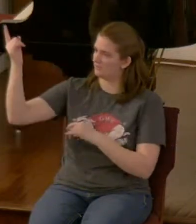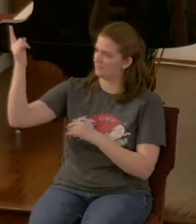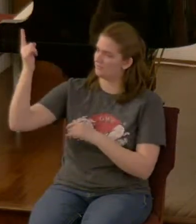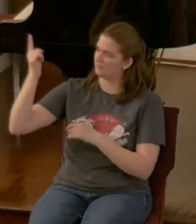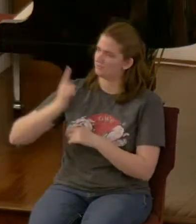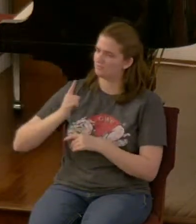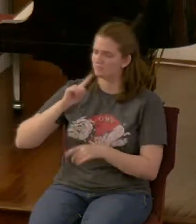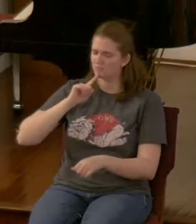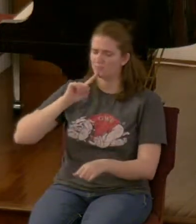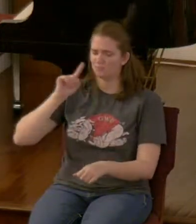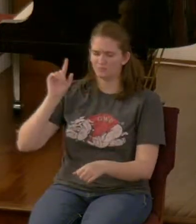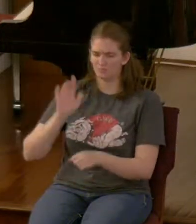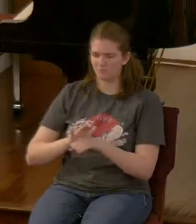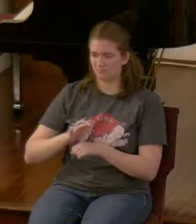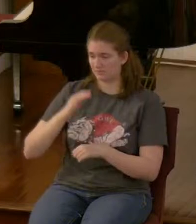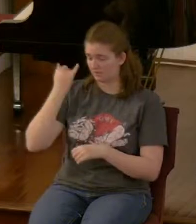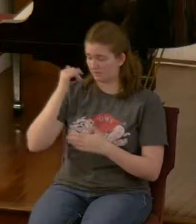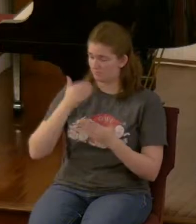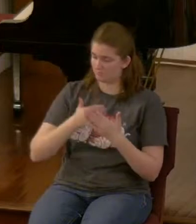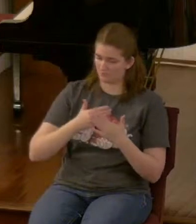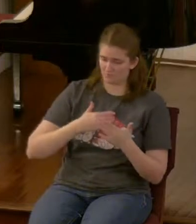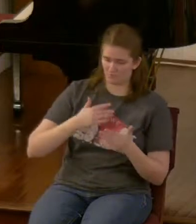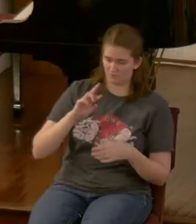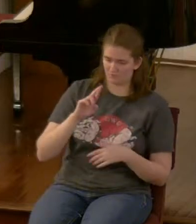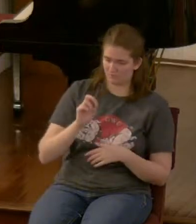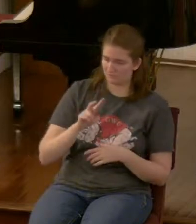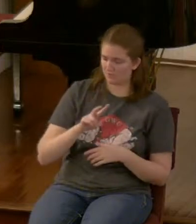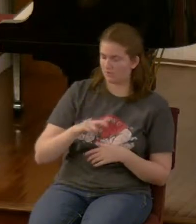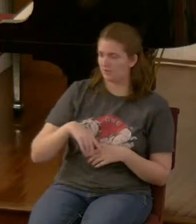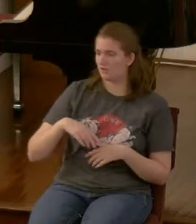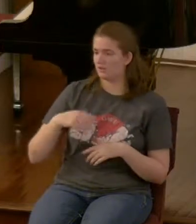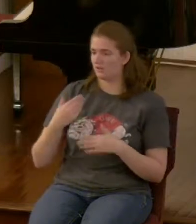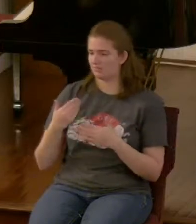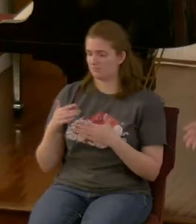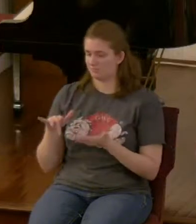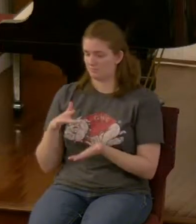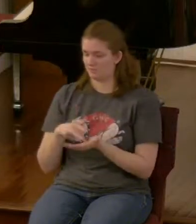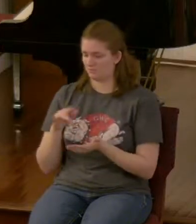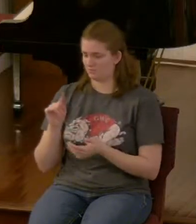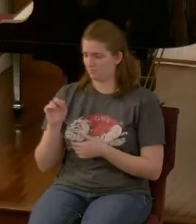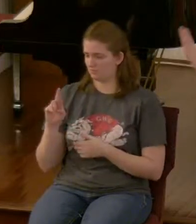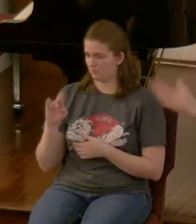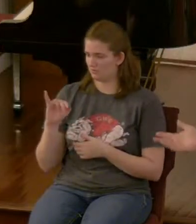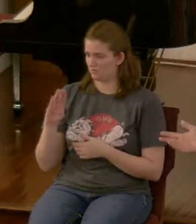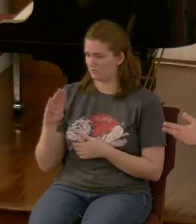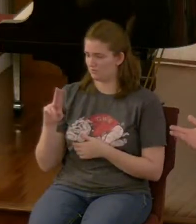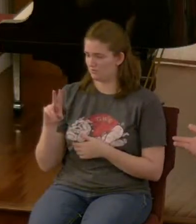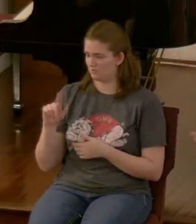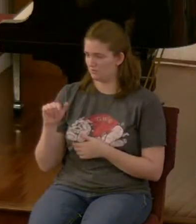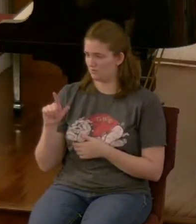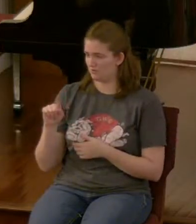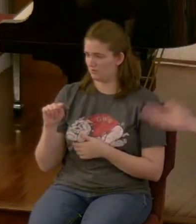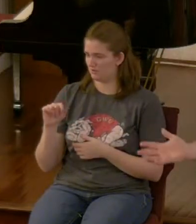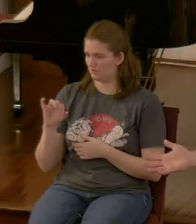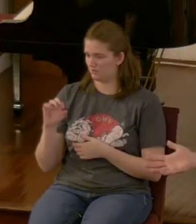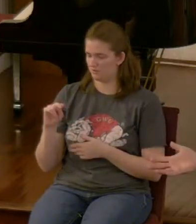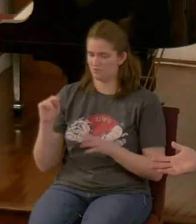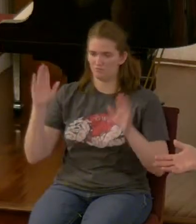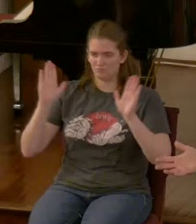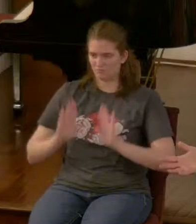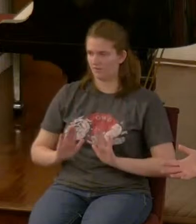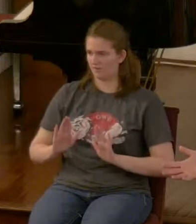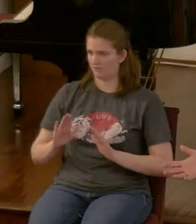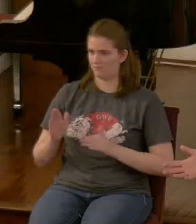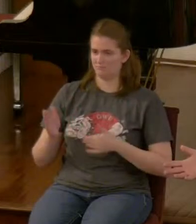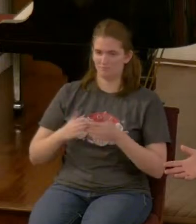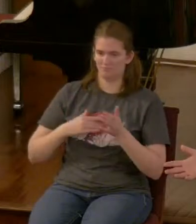tribulation period awesome if it's in the middle of the tribulation awesome if it's after the tribulation awesome the fact is